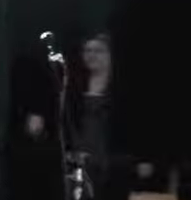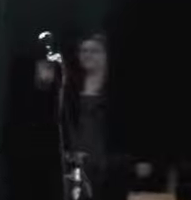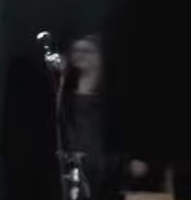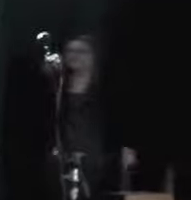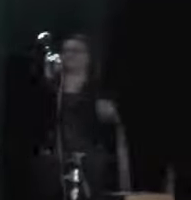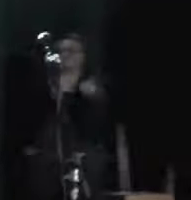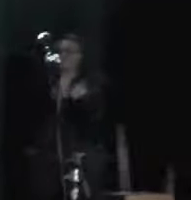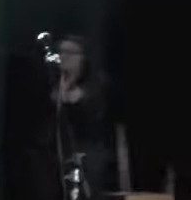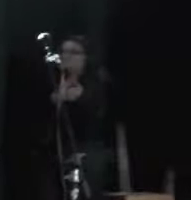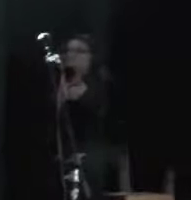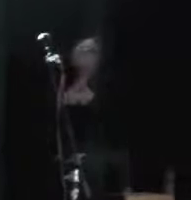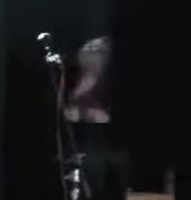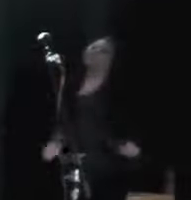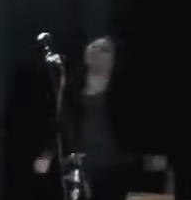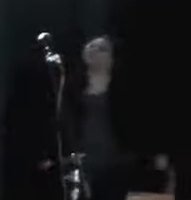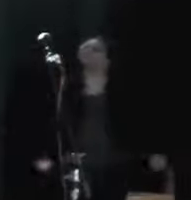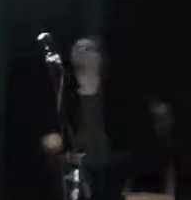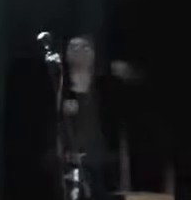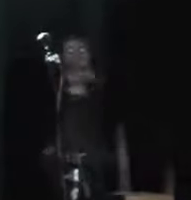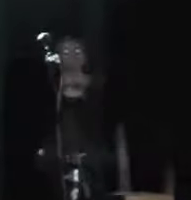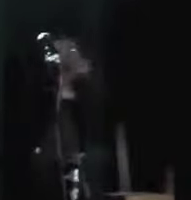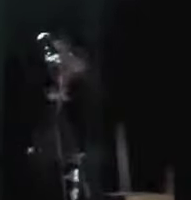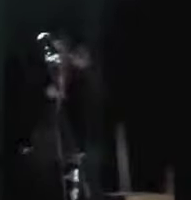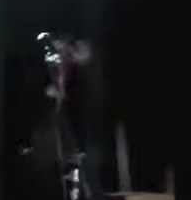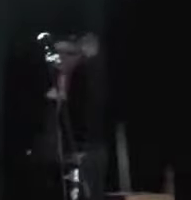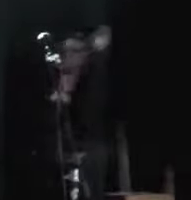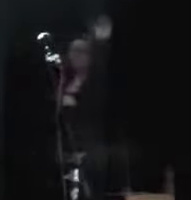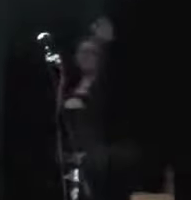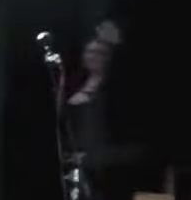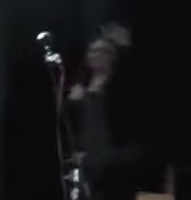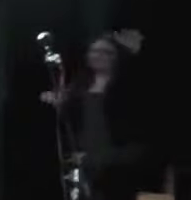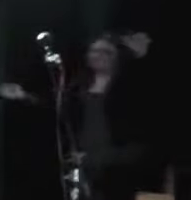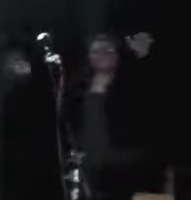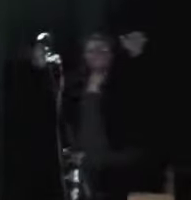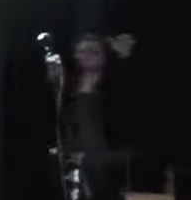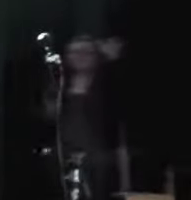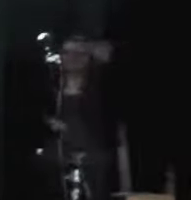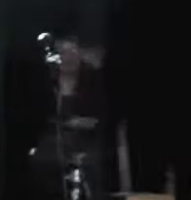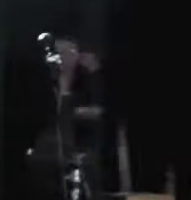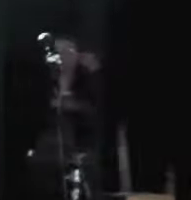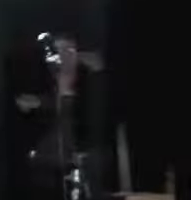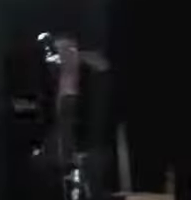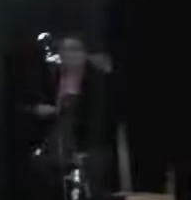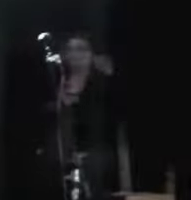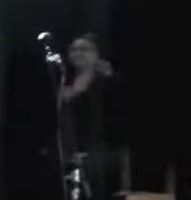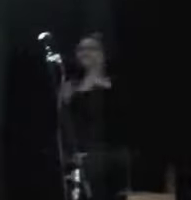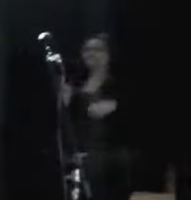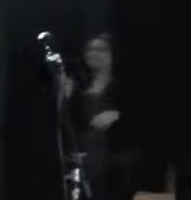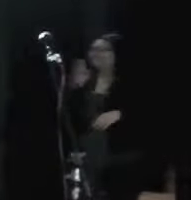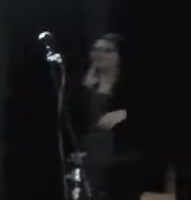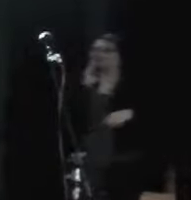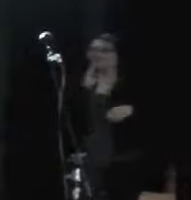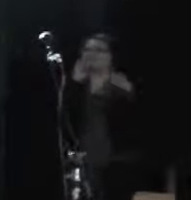Listen baby, ain't no mountain high, ain't no valley low, ain't no river